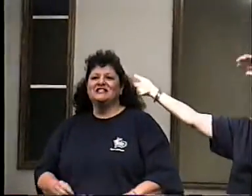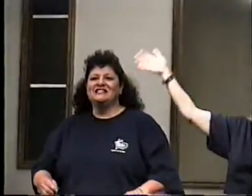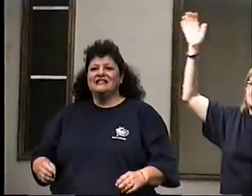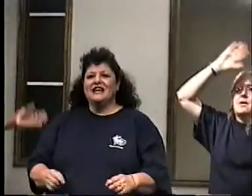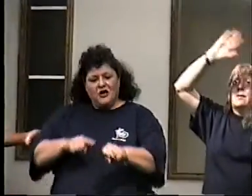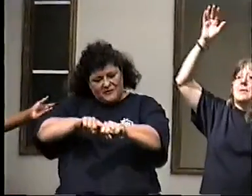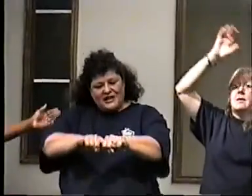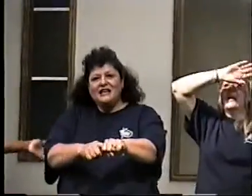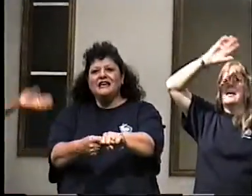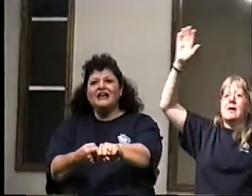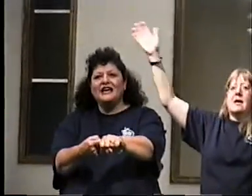began